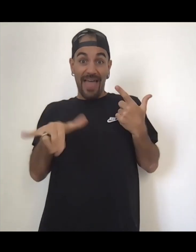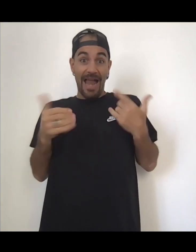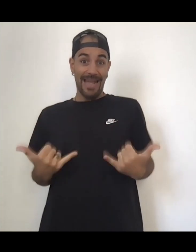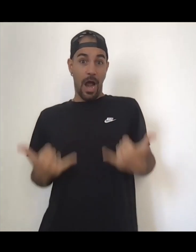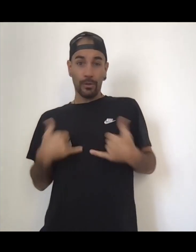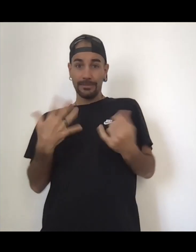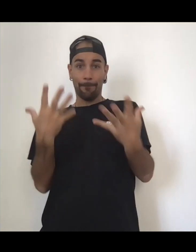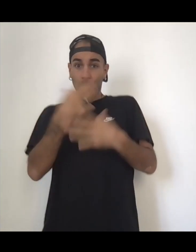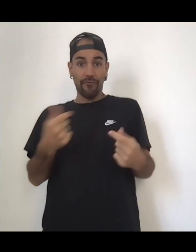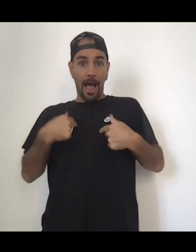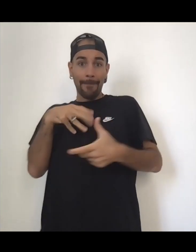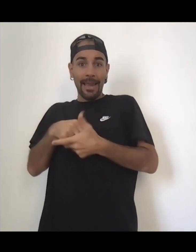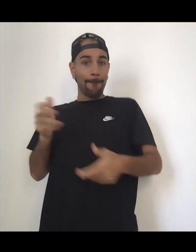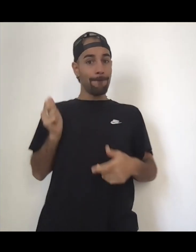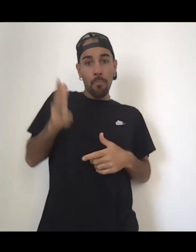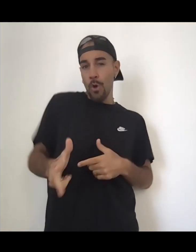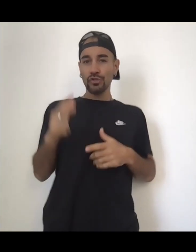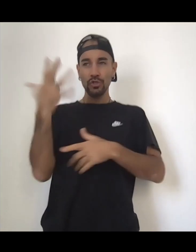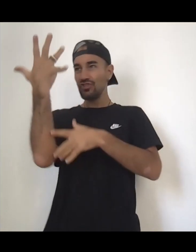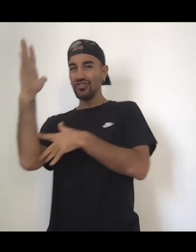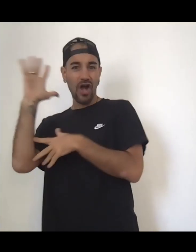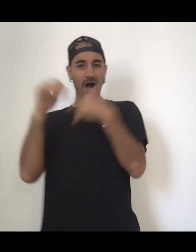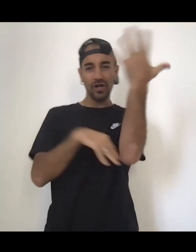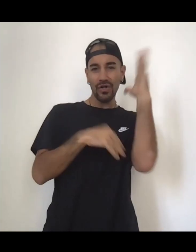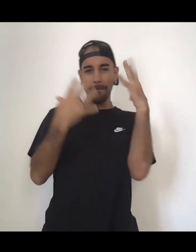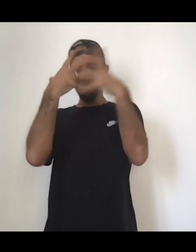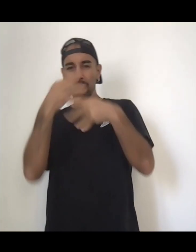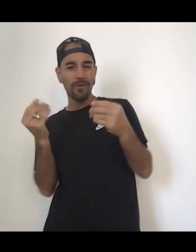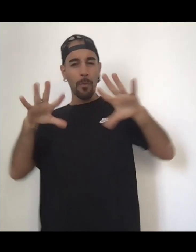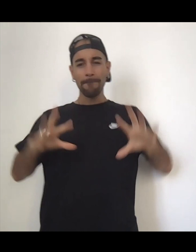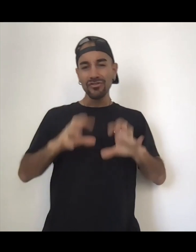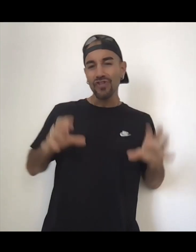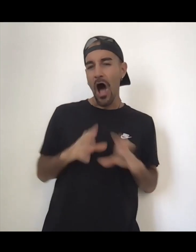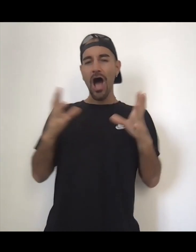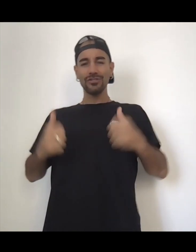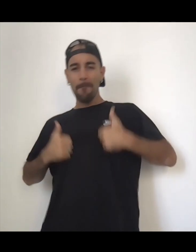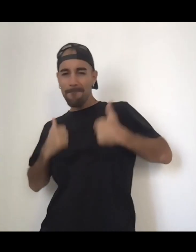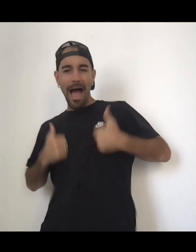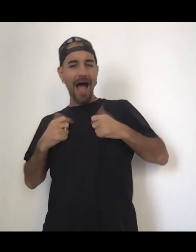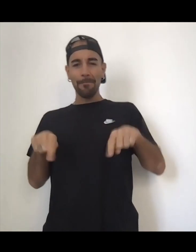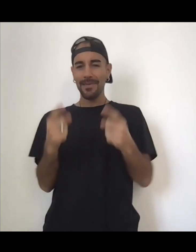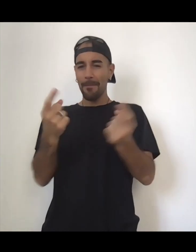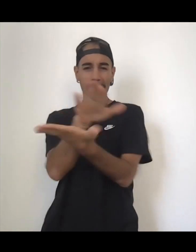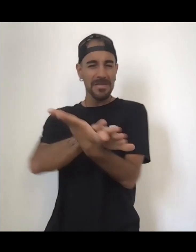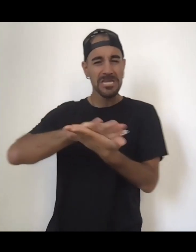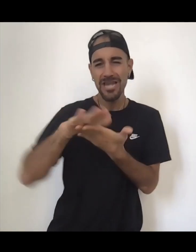fucking Portugal. And it is like, I'm in a fucking jungle right now with a Turkish bath and a massage. Like, this is just, yeah, girl,